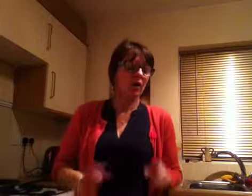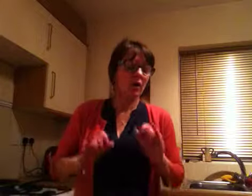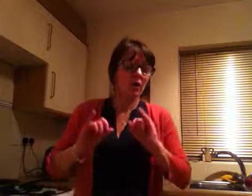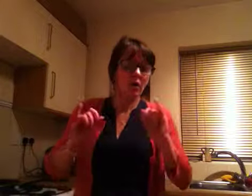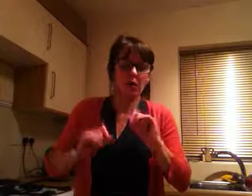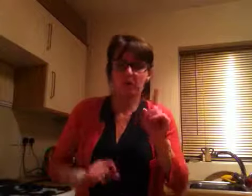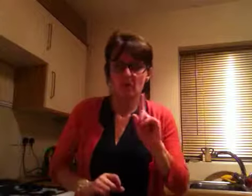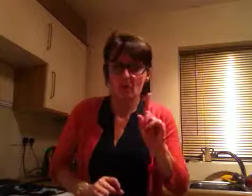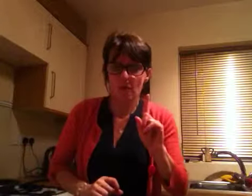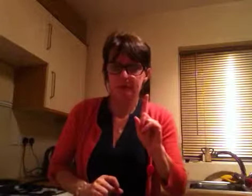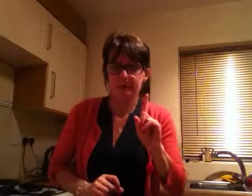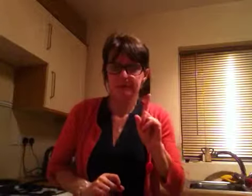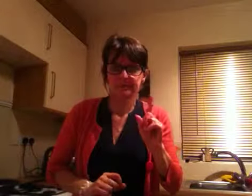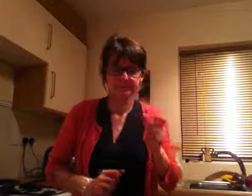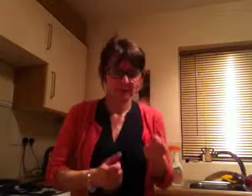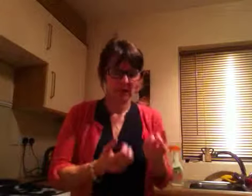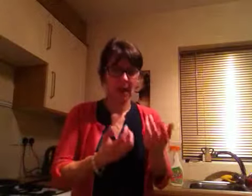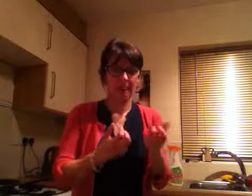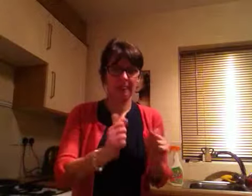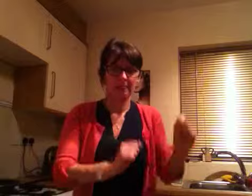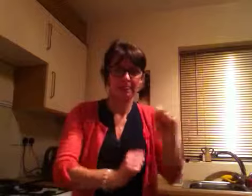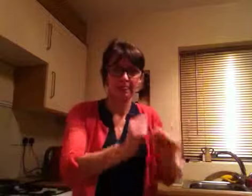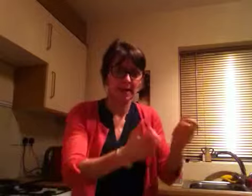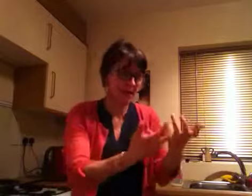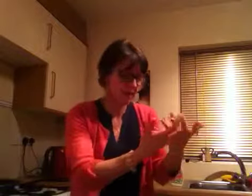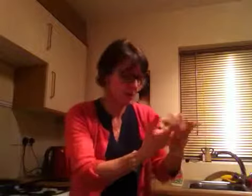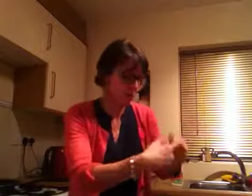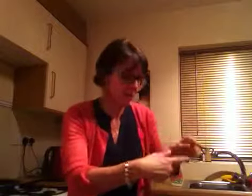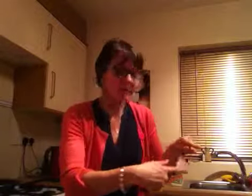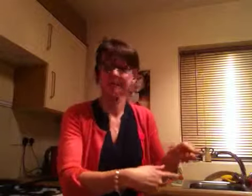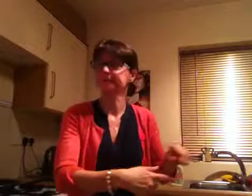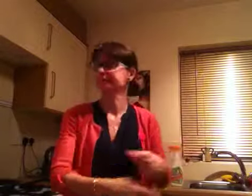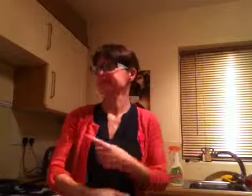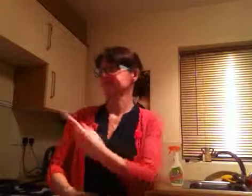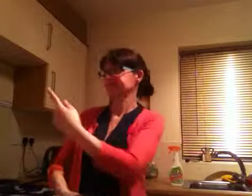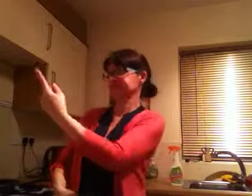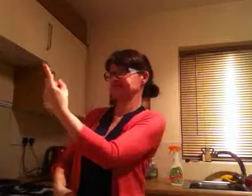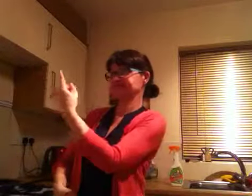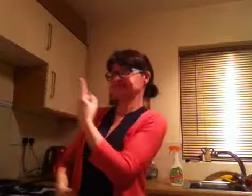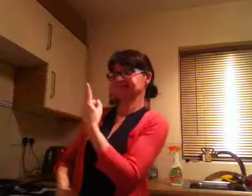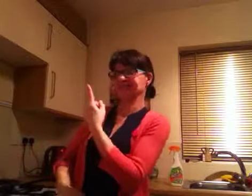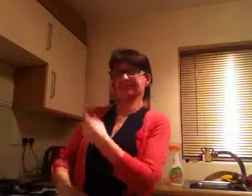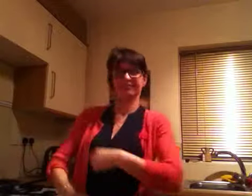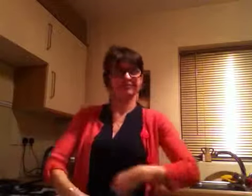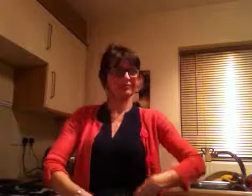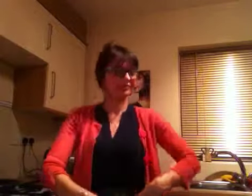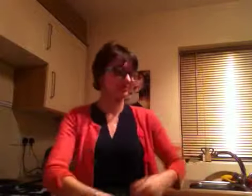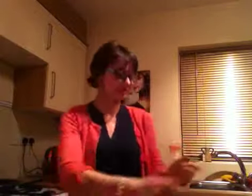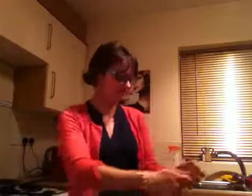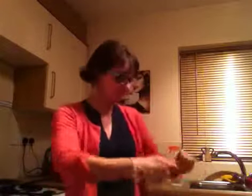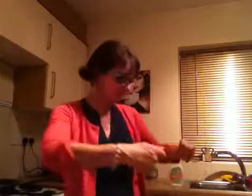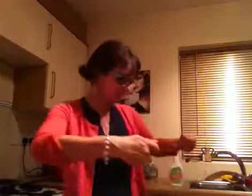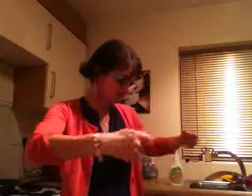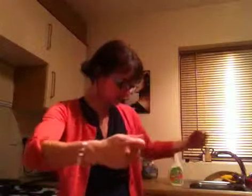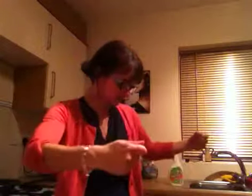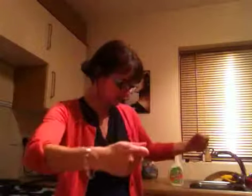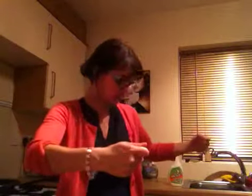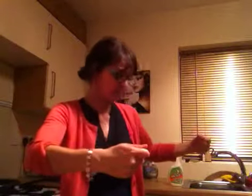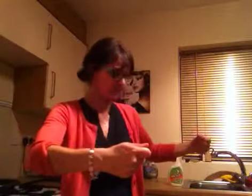looked smootily into my cupboard and dictated to me the particular products that she required me